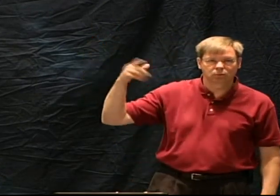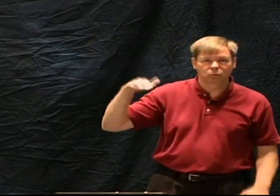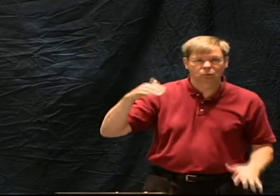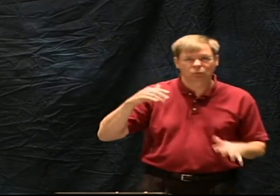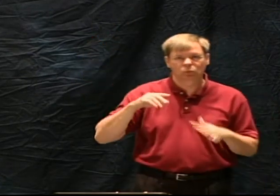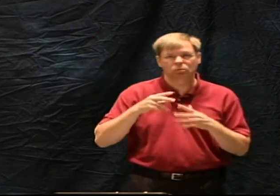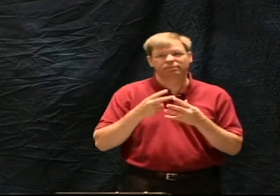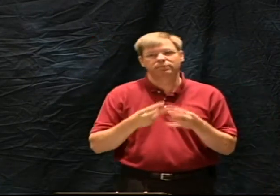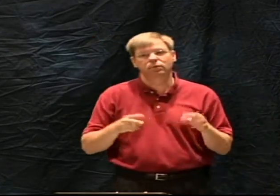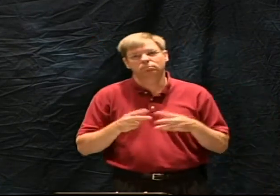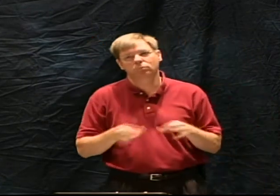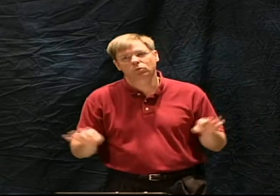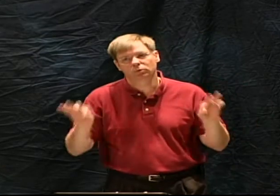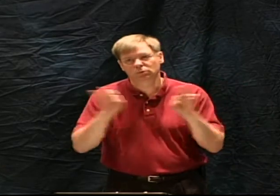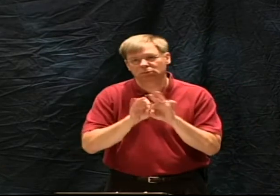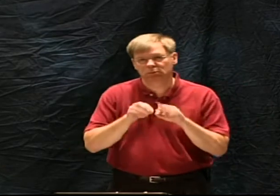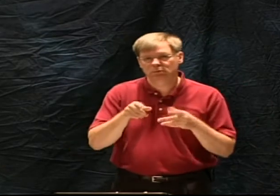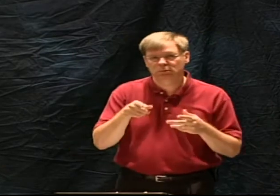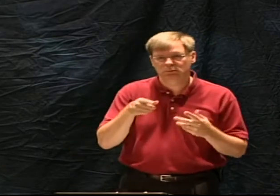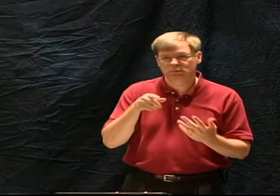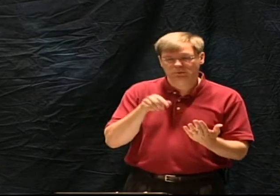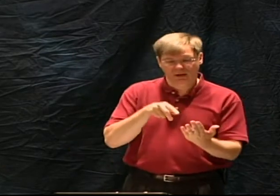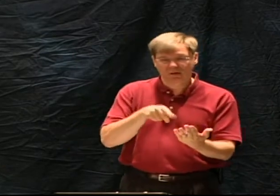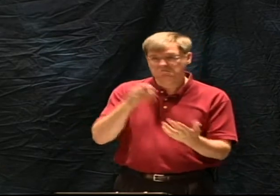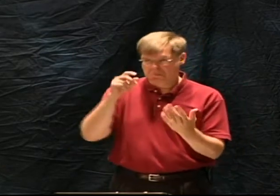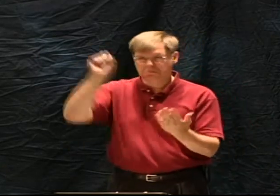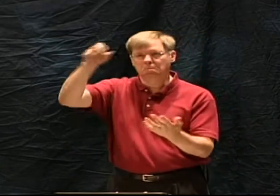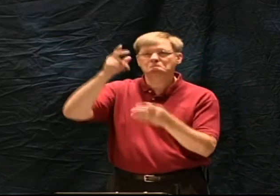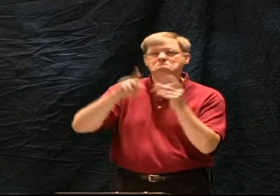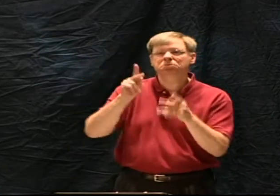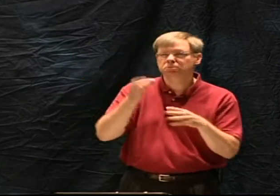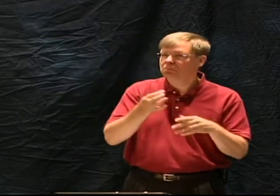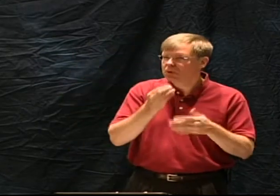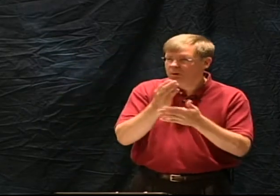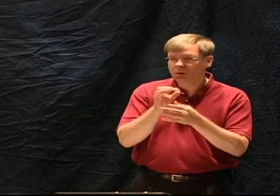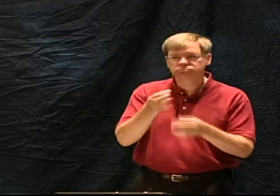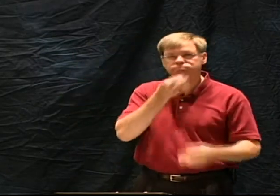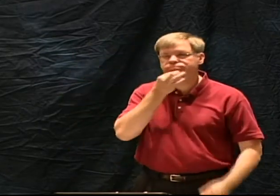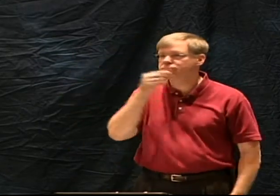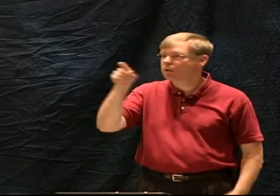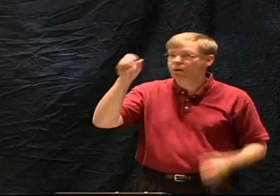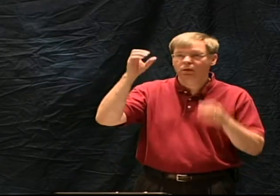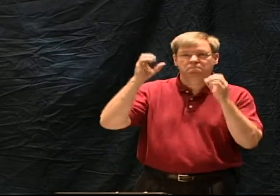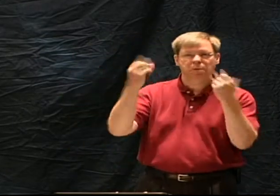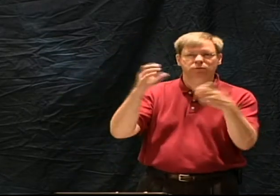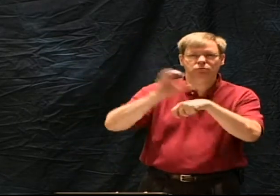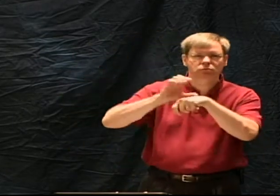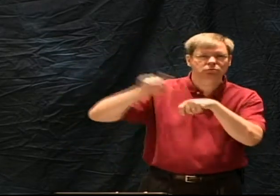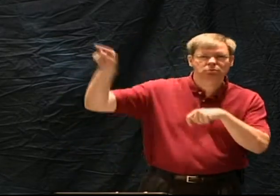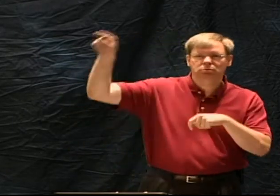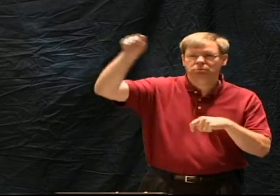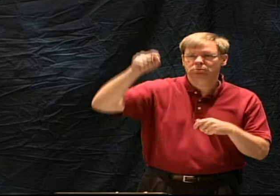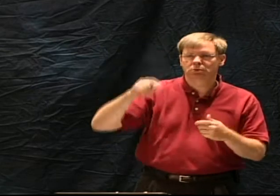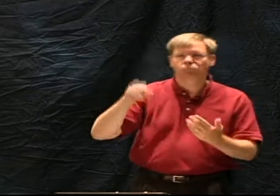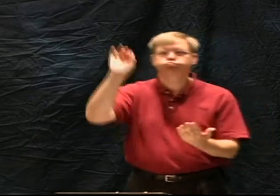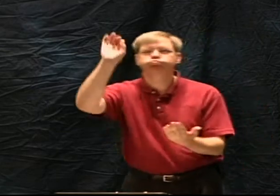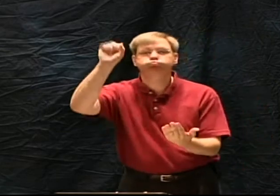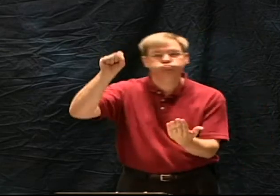from the Holy Spirit coming from God as the creator of those errors of the author of those errors